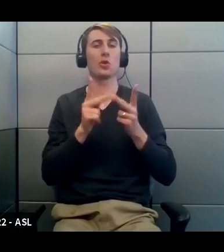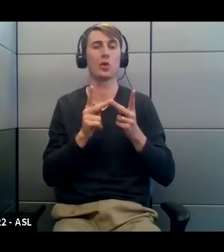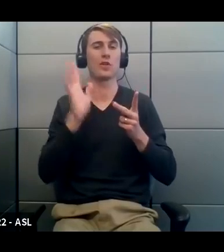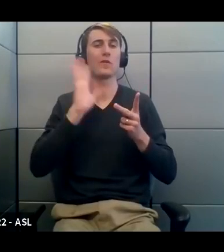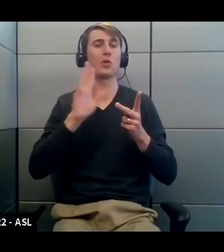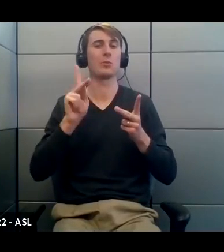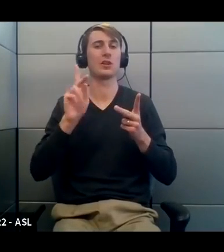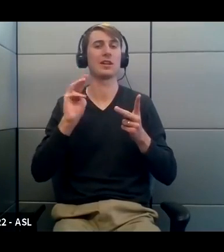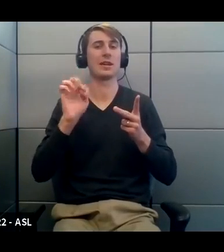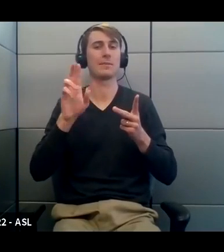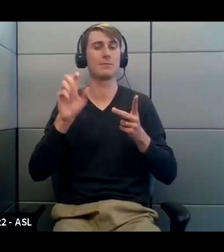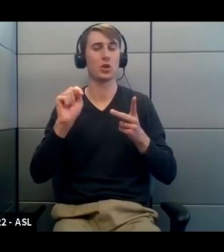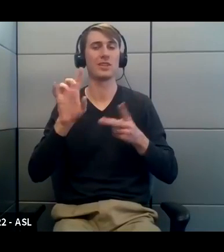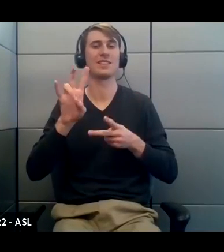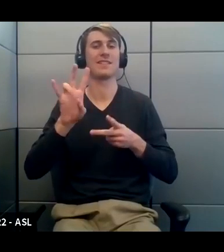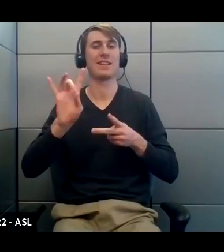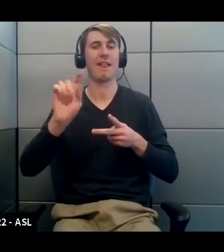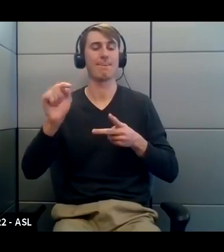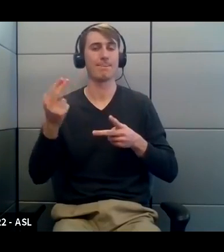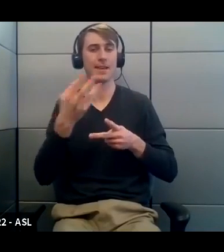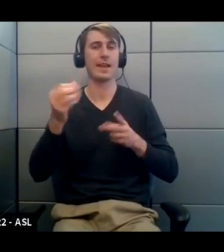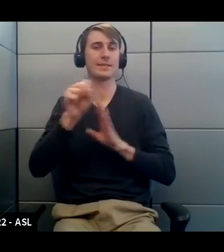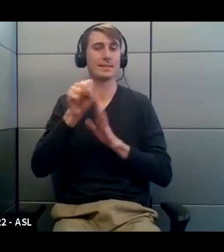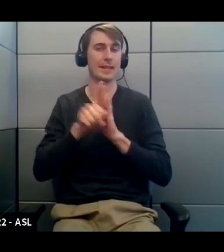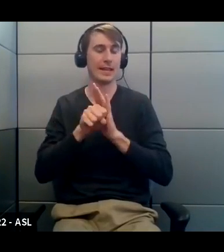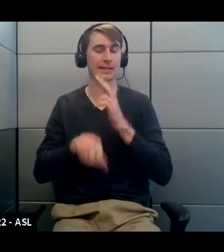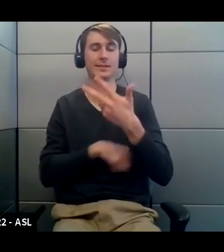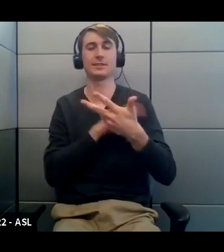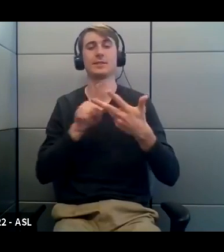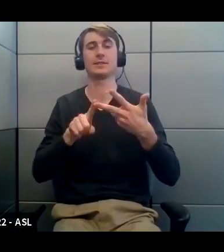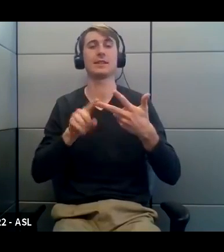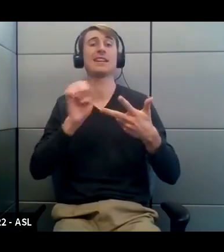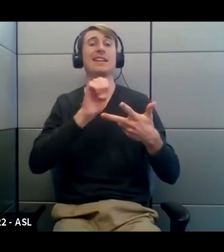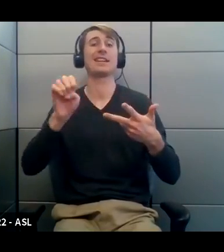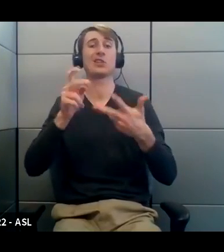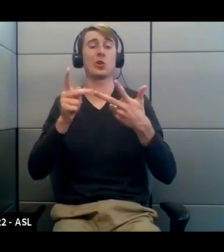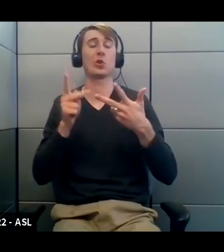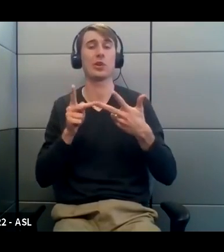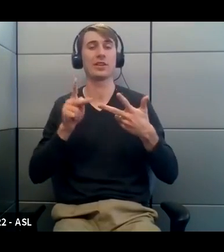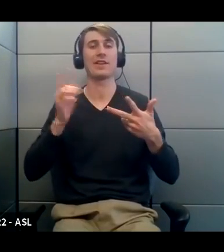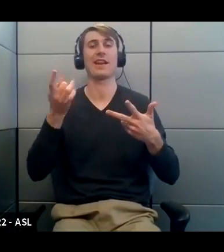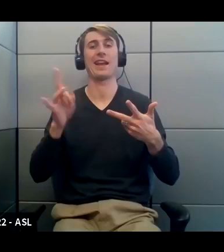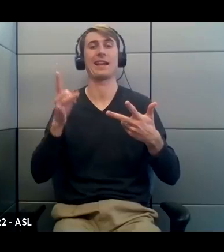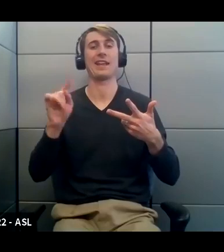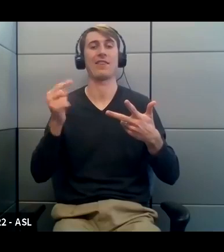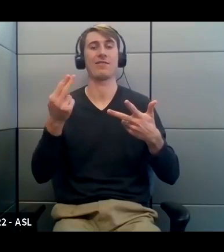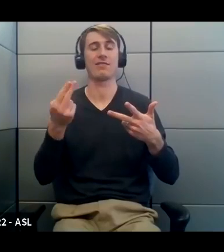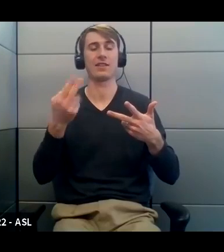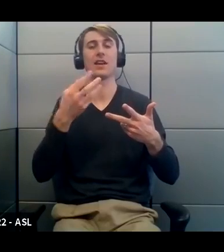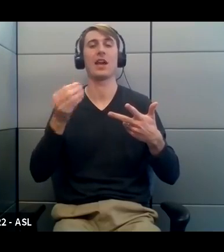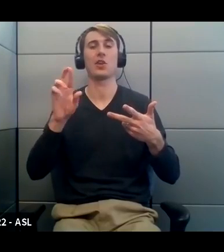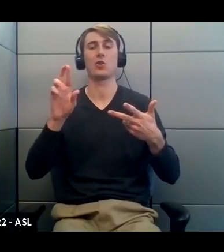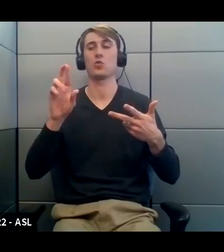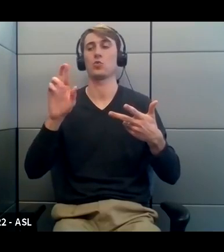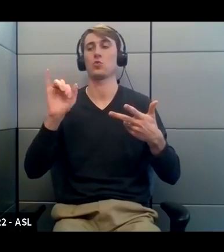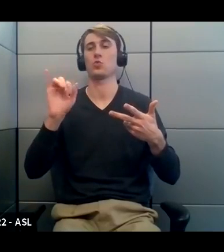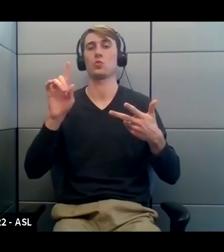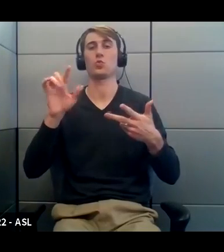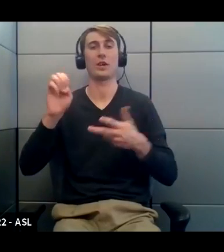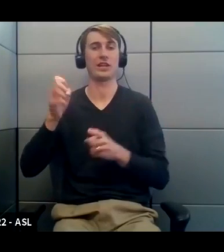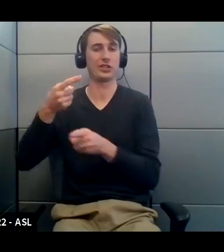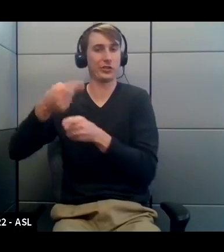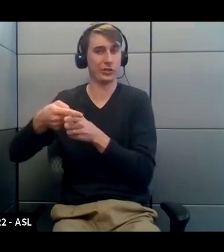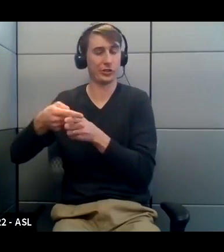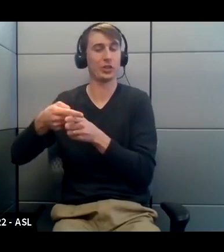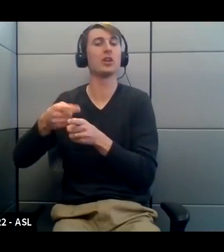and our East location at 18th and Ridge, which is at the Kansas National Guard Armory. So when